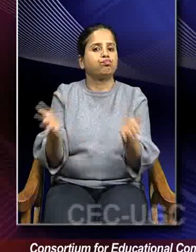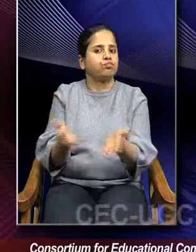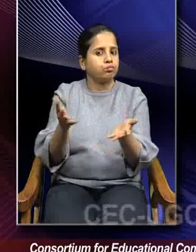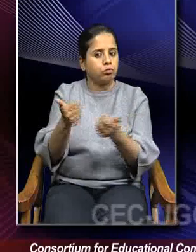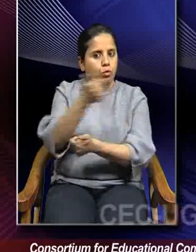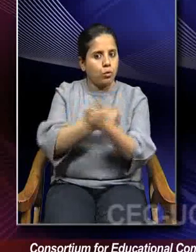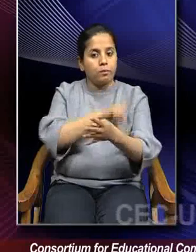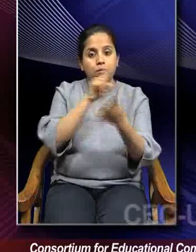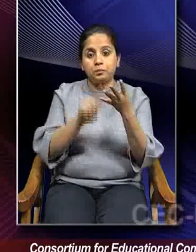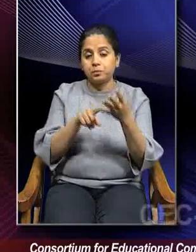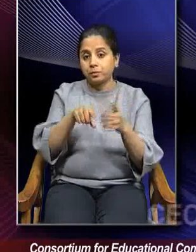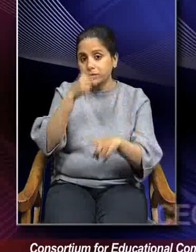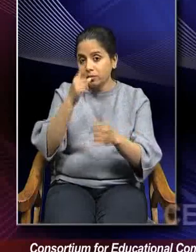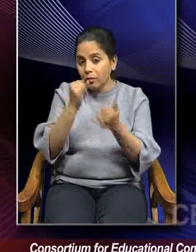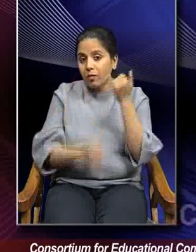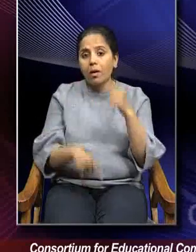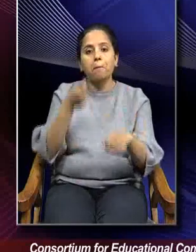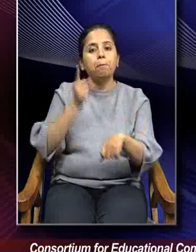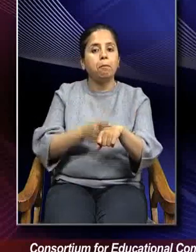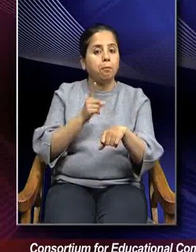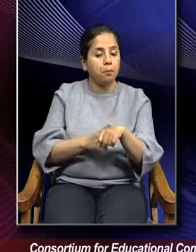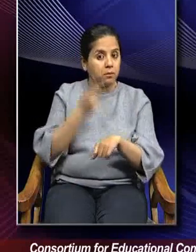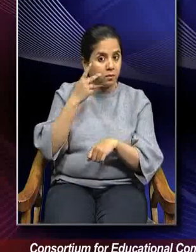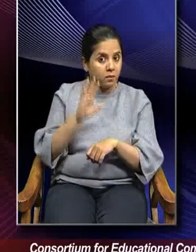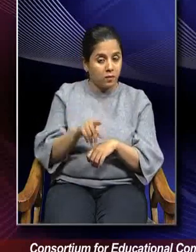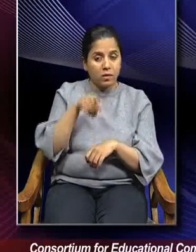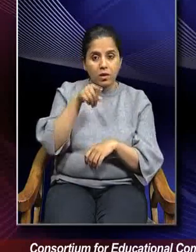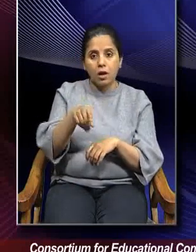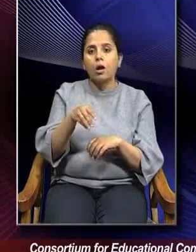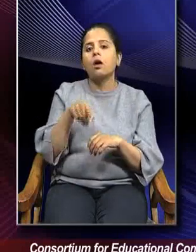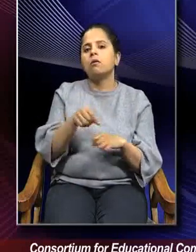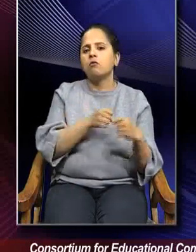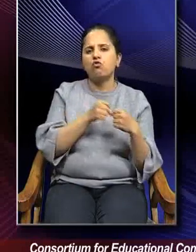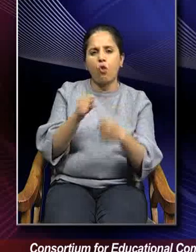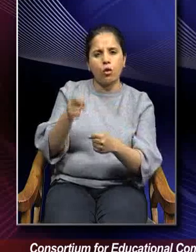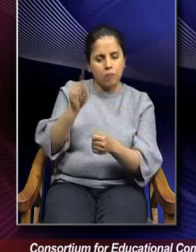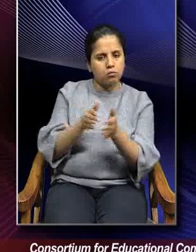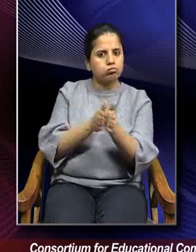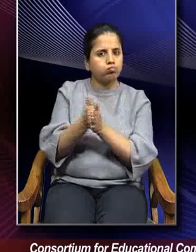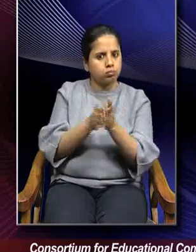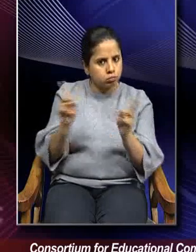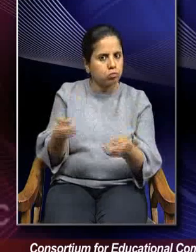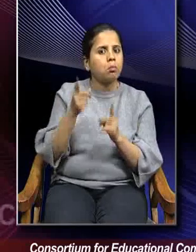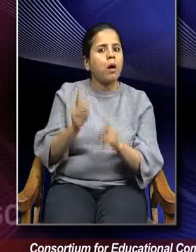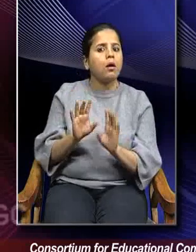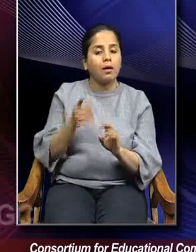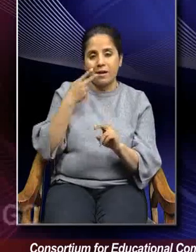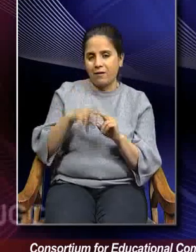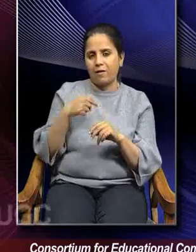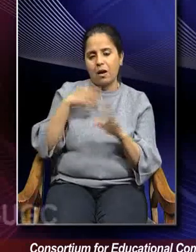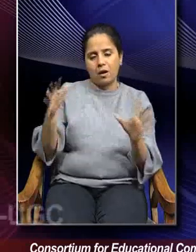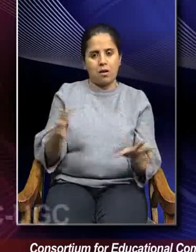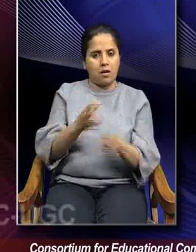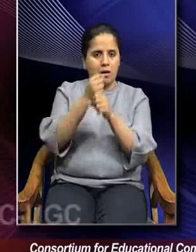And the last one is Dhand, that is the punishment, it is the brute force approach to motivation. So if I have to summarize,